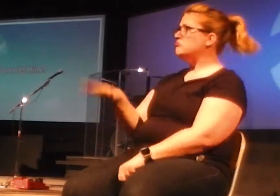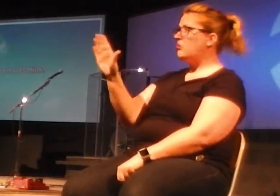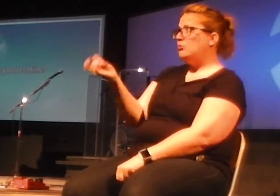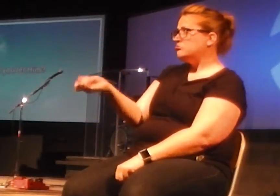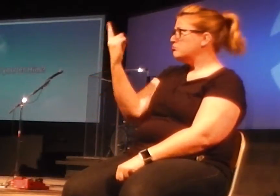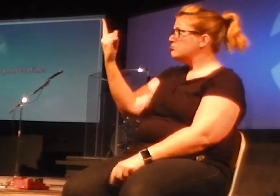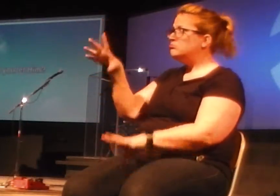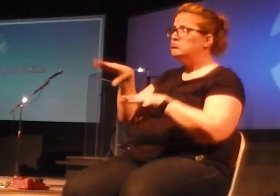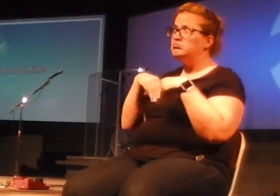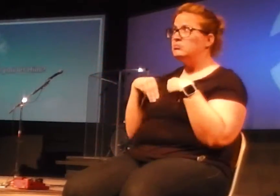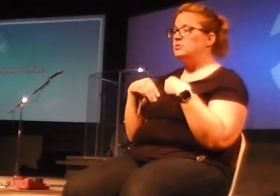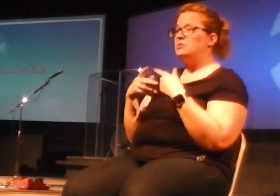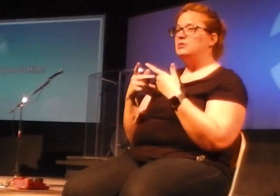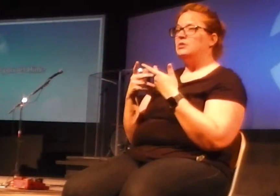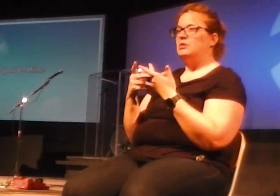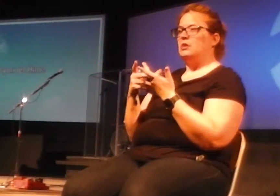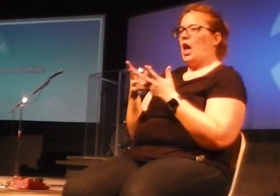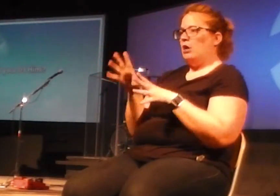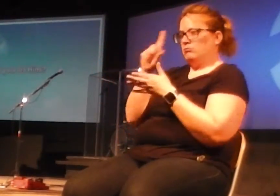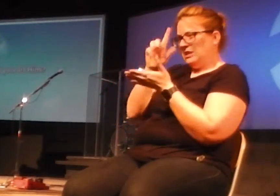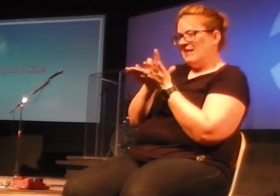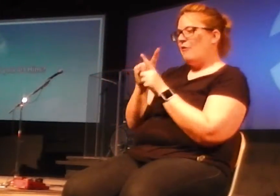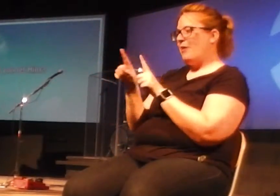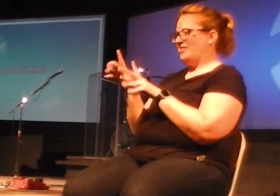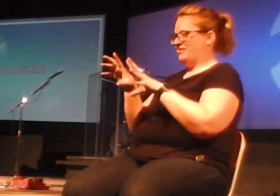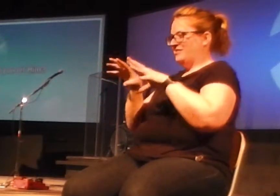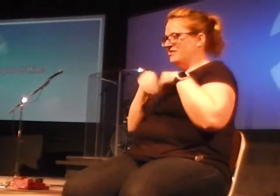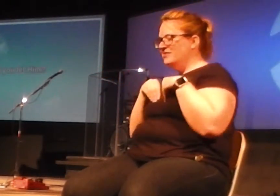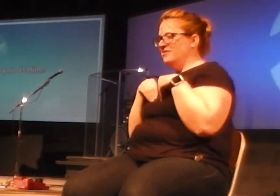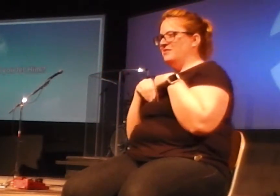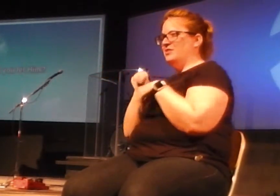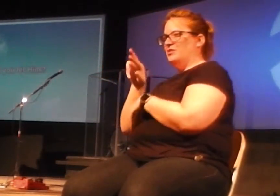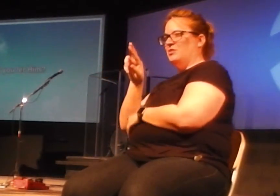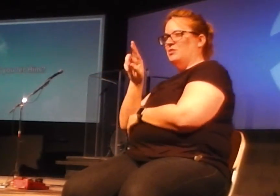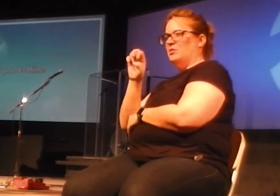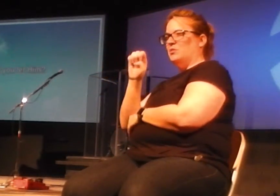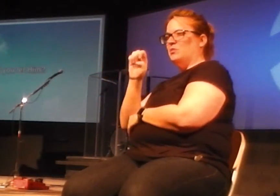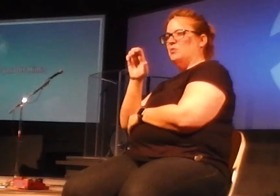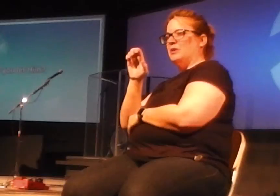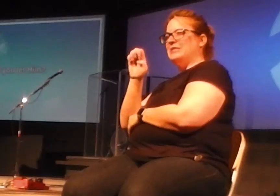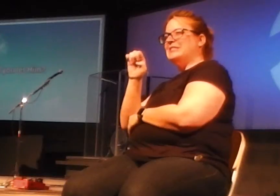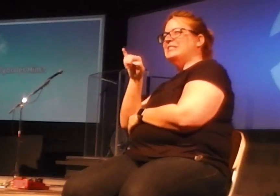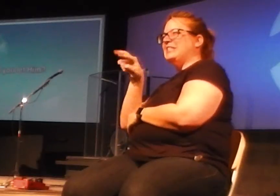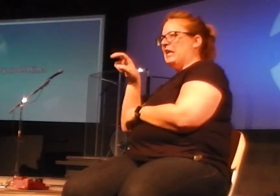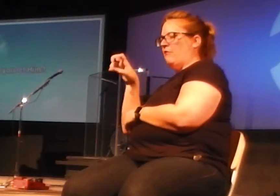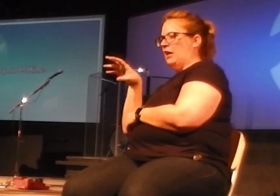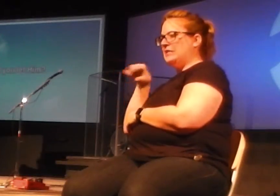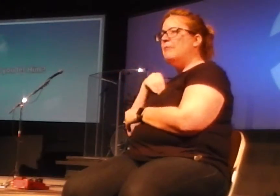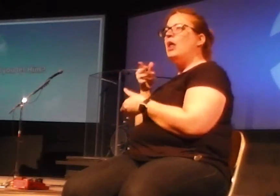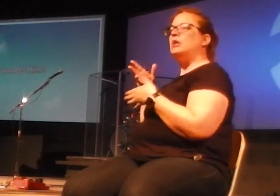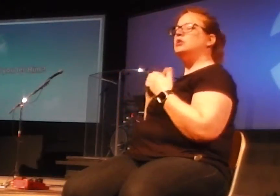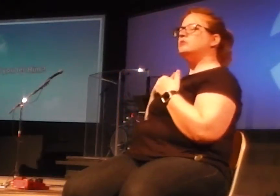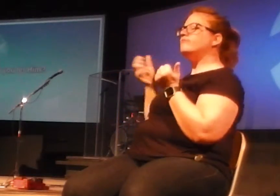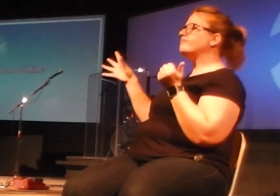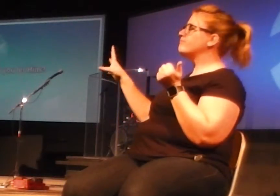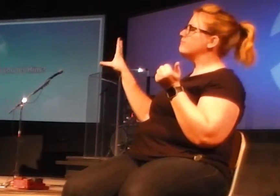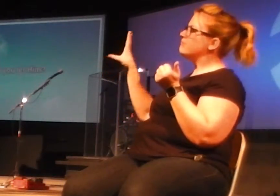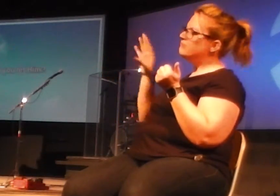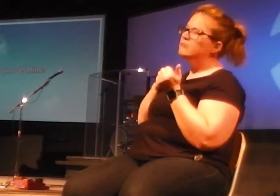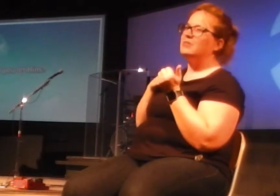Your problem is with the word receive. Your problem is with letting him do it. You're still clinging to that old dream for